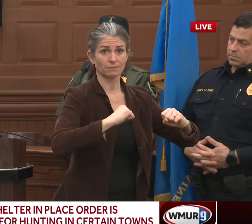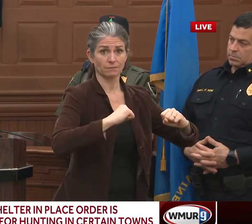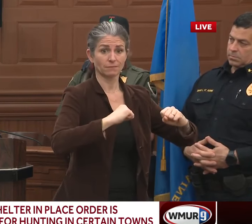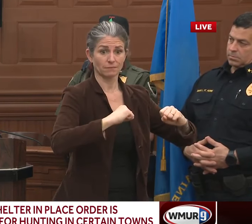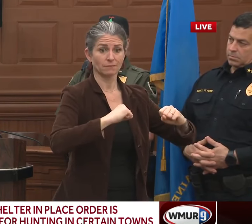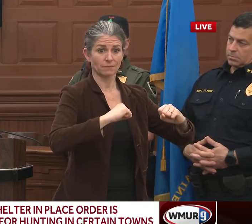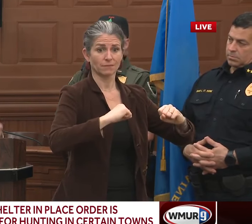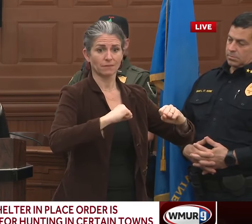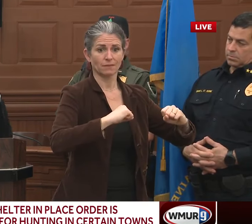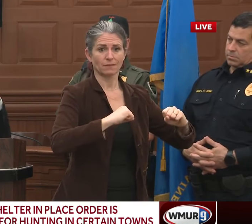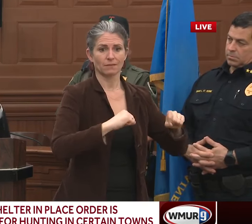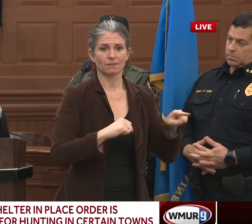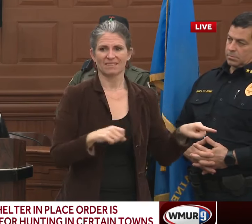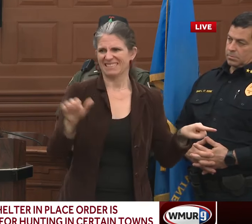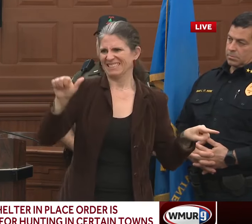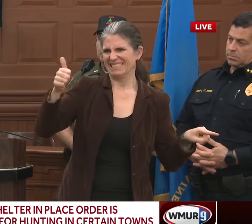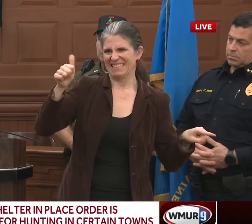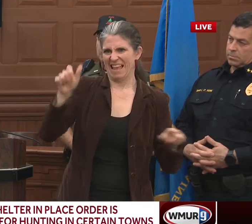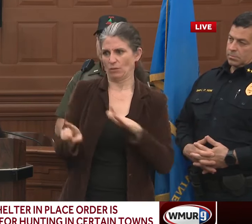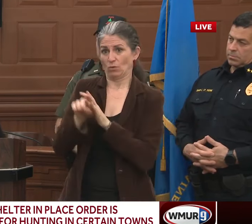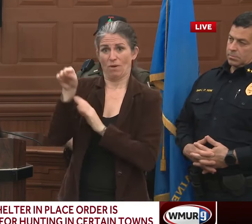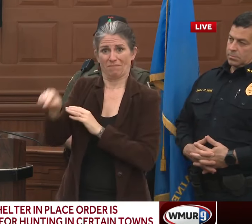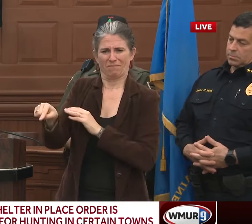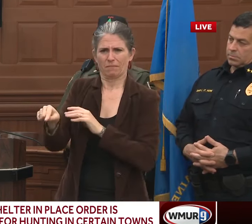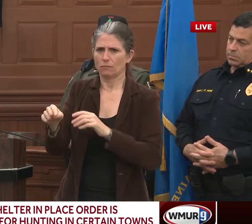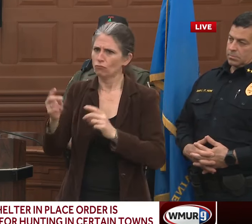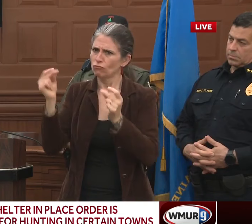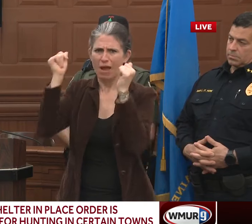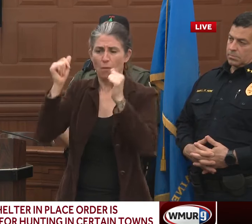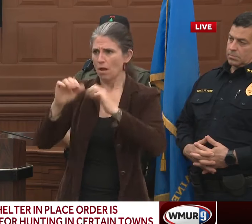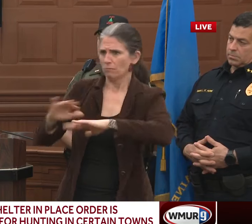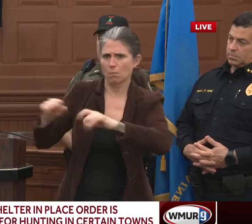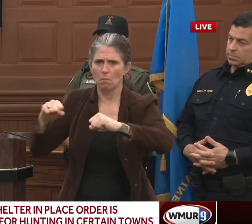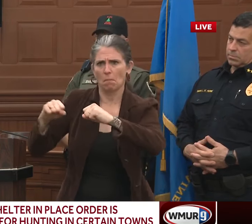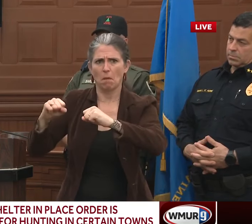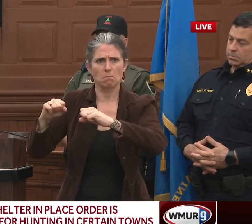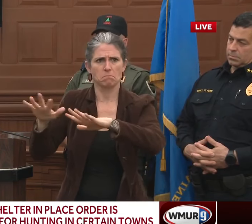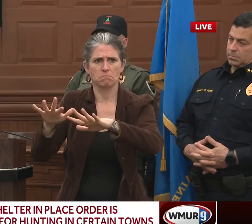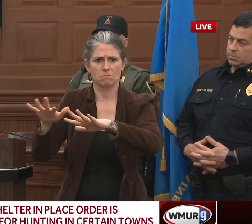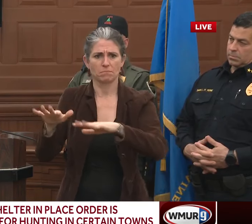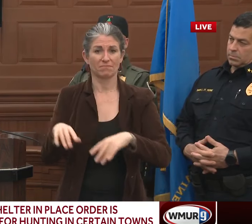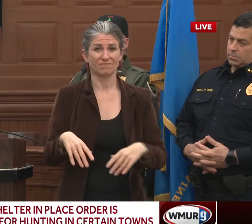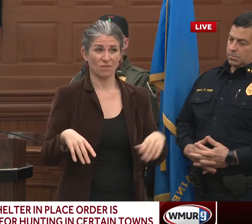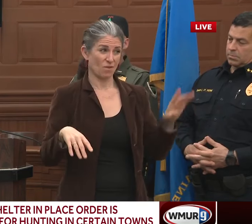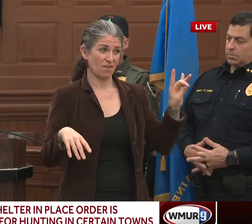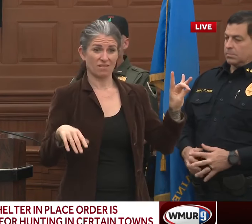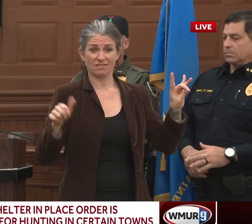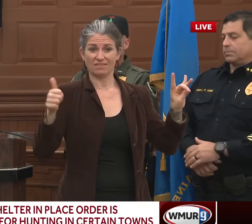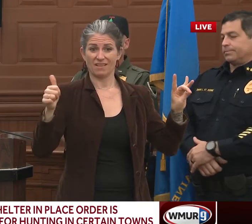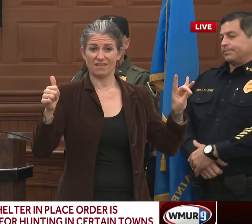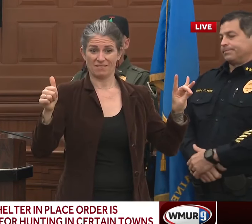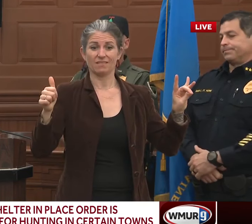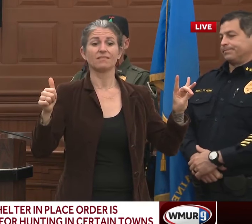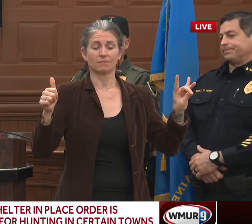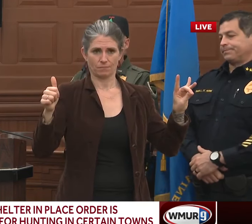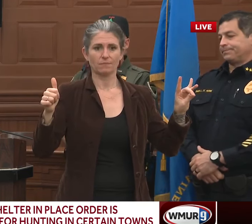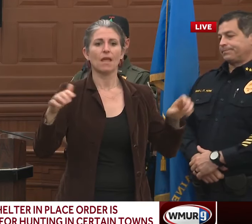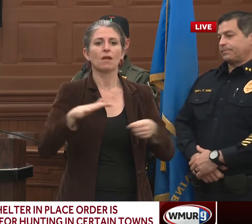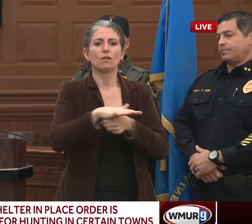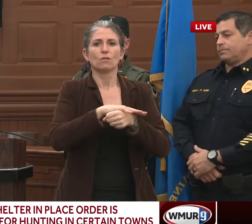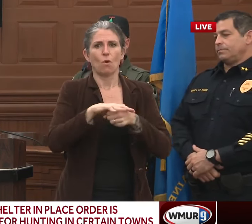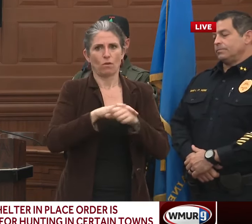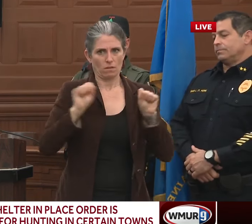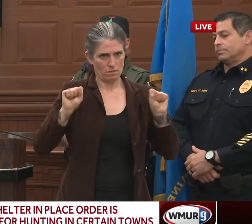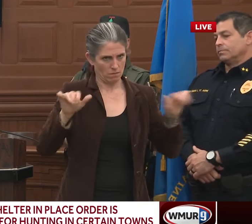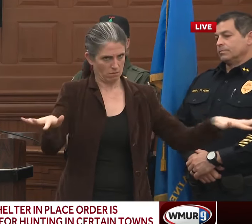bar and grill immediately thereafter. You've got the first folks, and then people are just showing up from the police department and other locations. And that